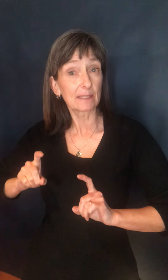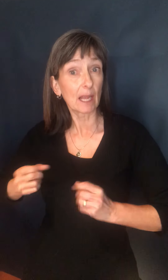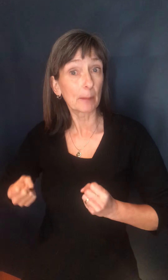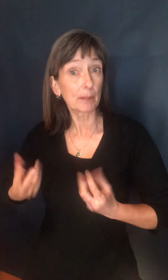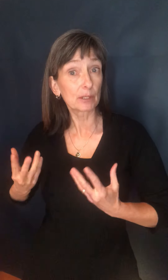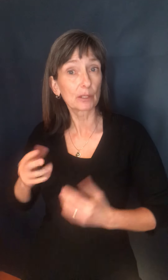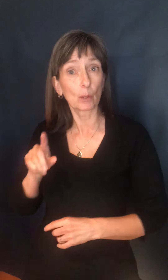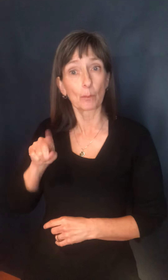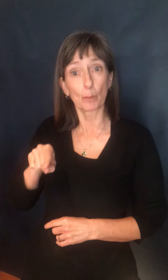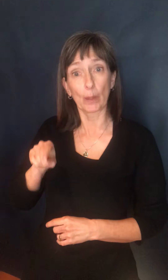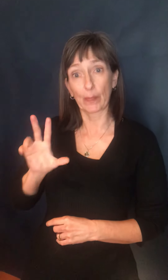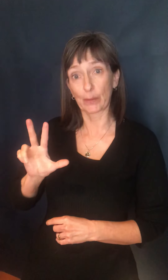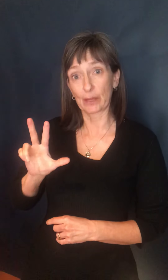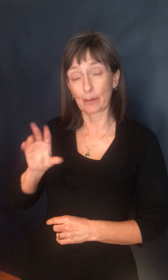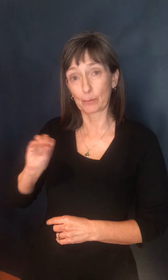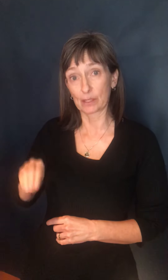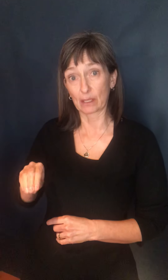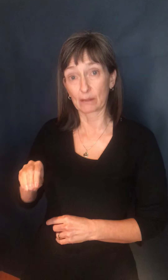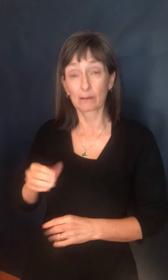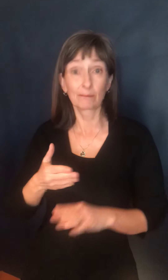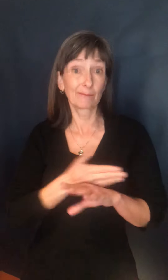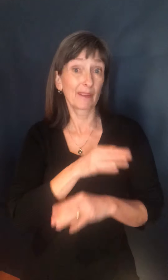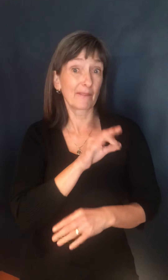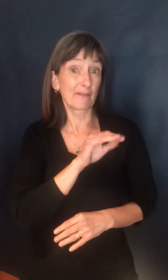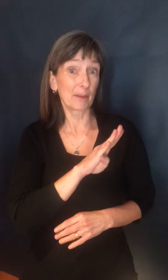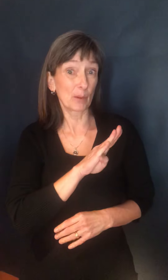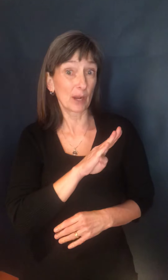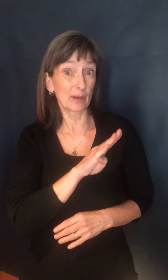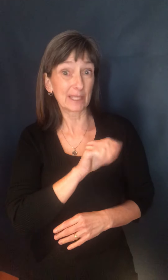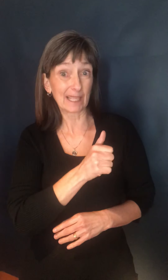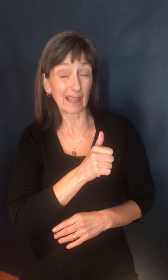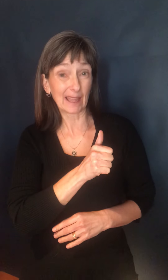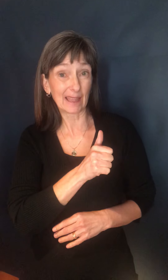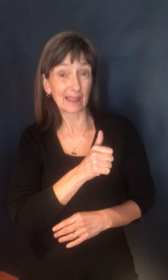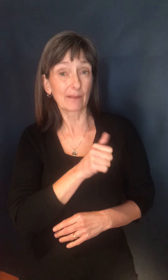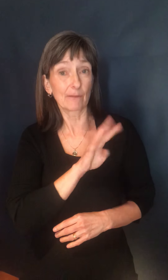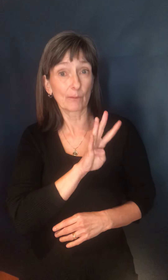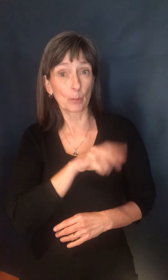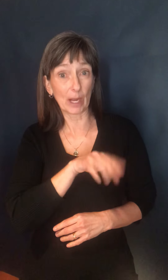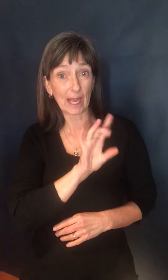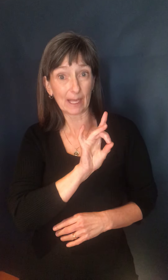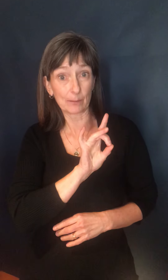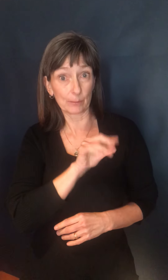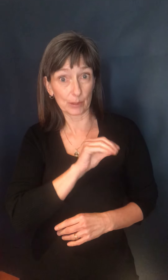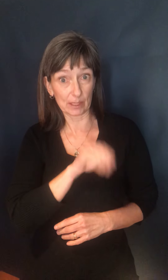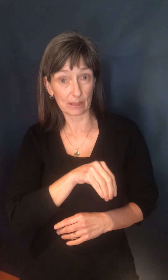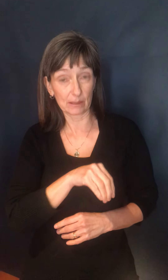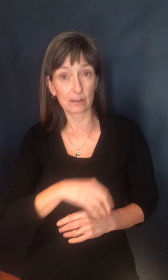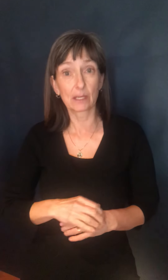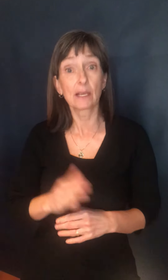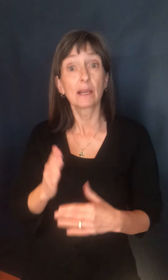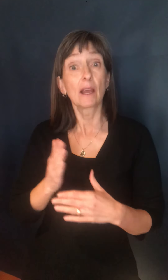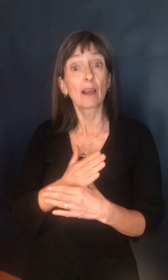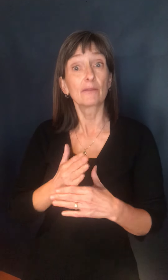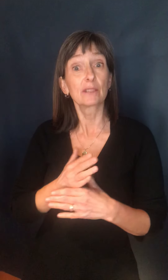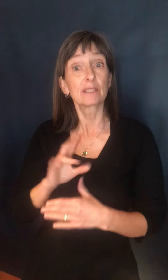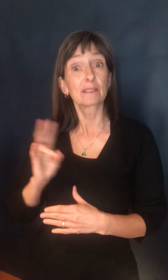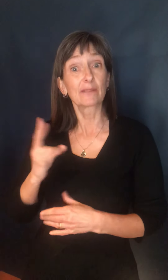percent, down from a high of 4.8 percent on February 10th, and our seven-day average is 0.14